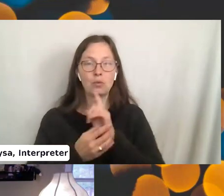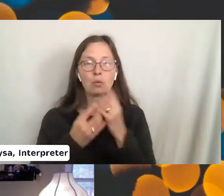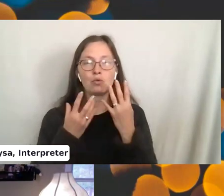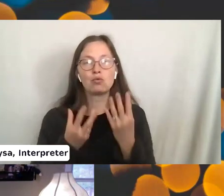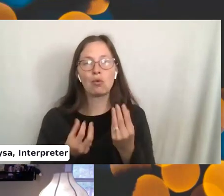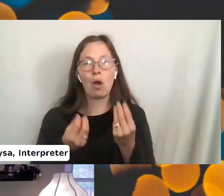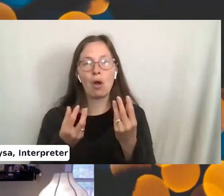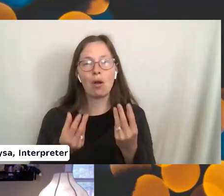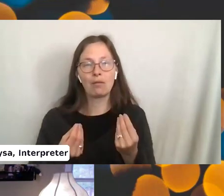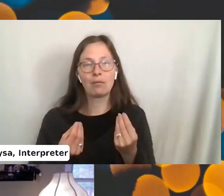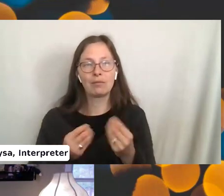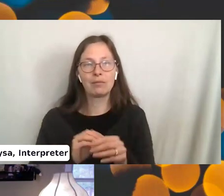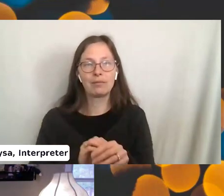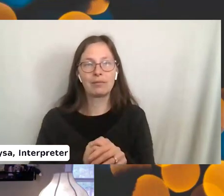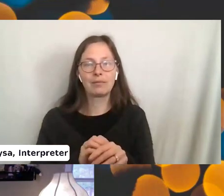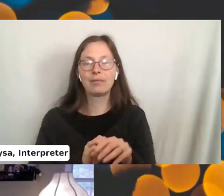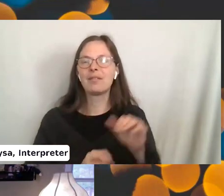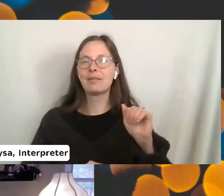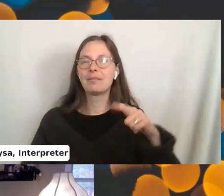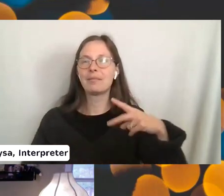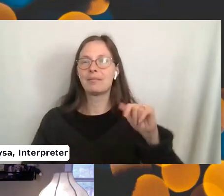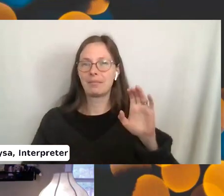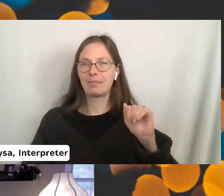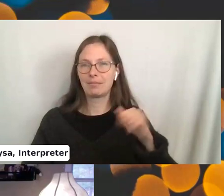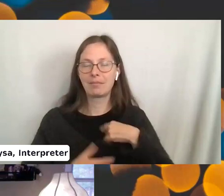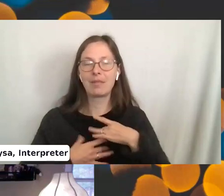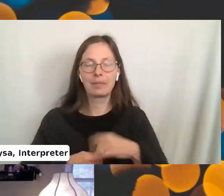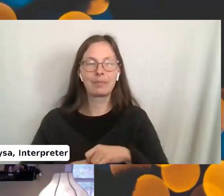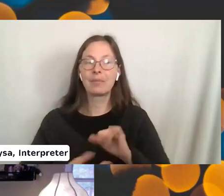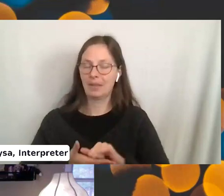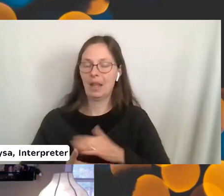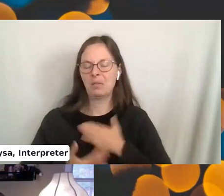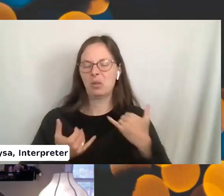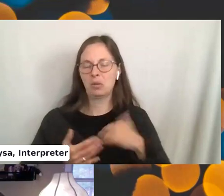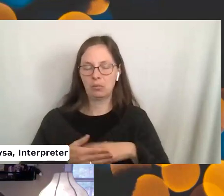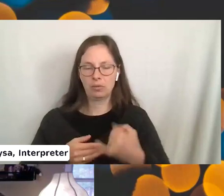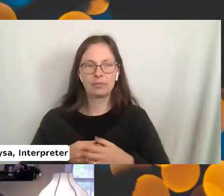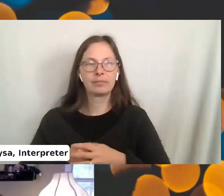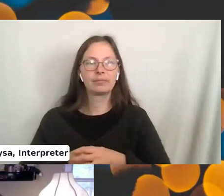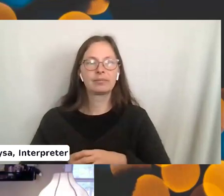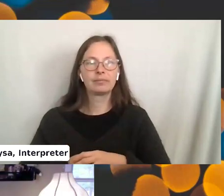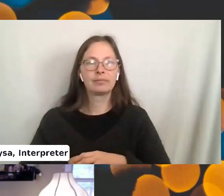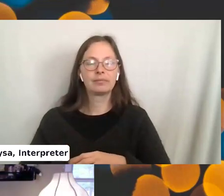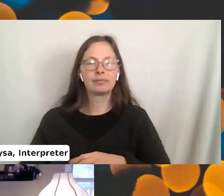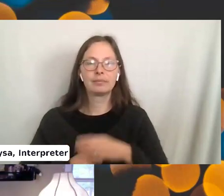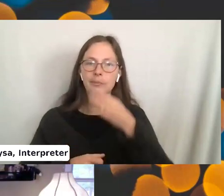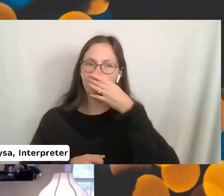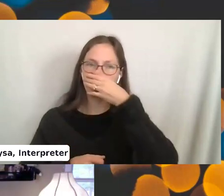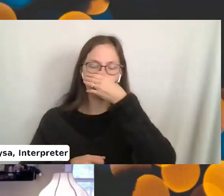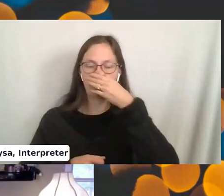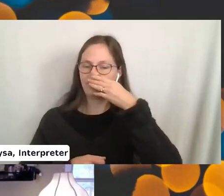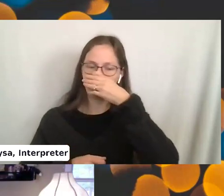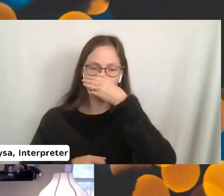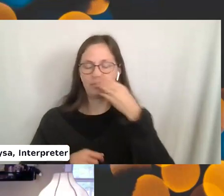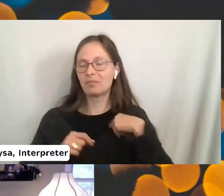um, alpaca that I like. So that is my current project. Um, I can thank those out in a few